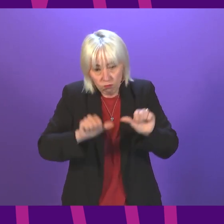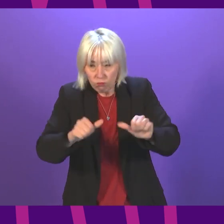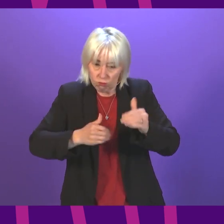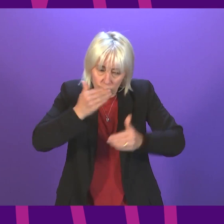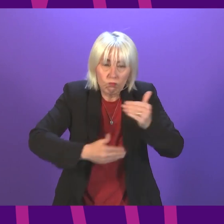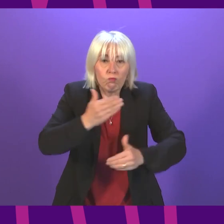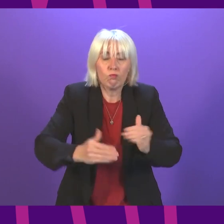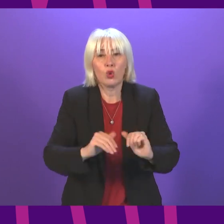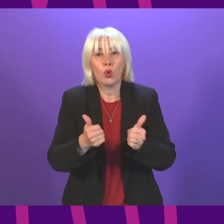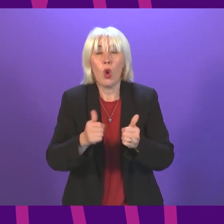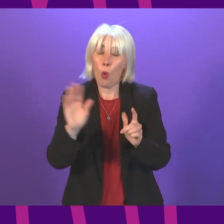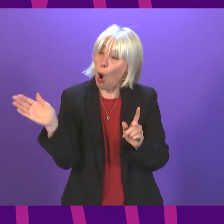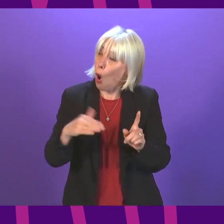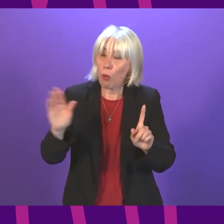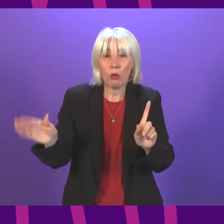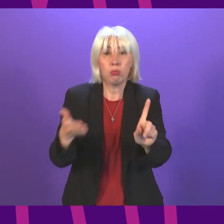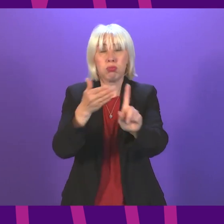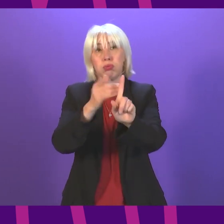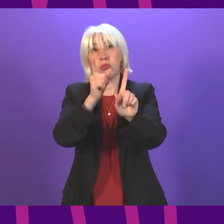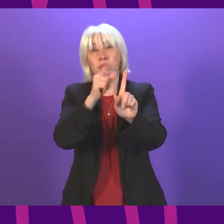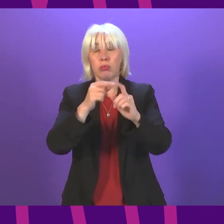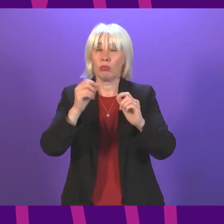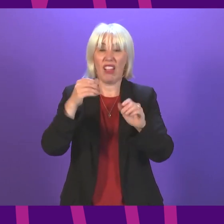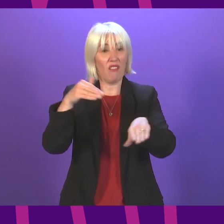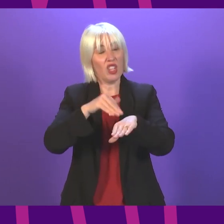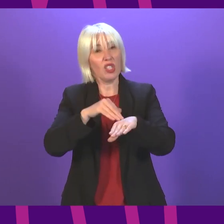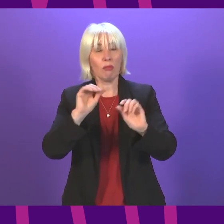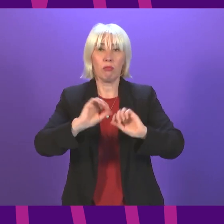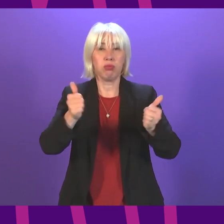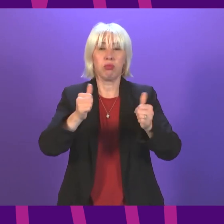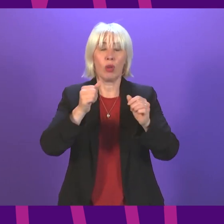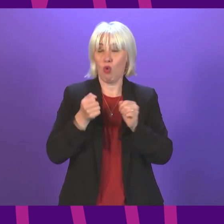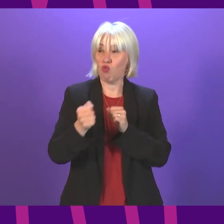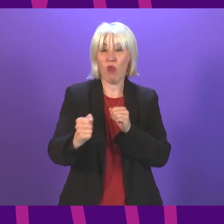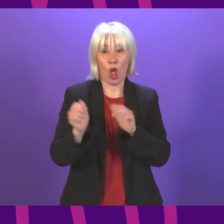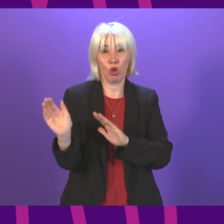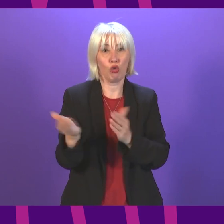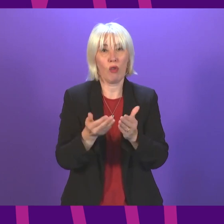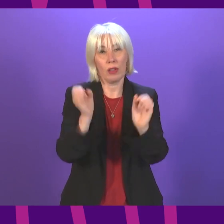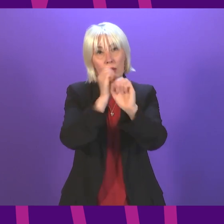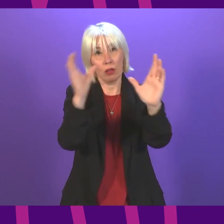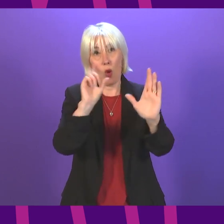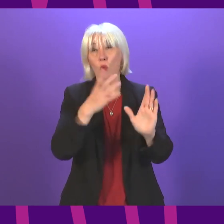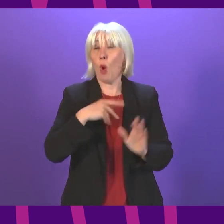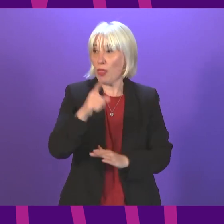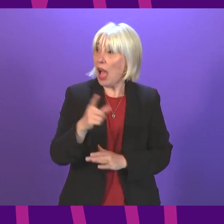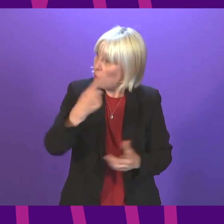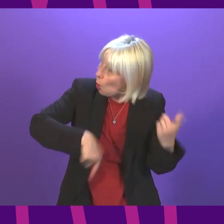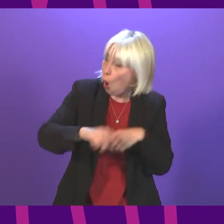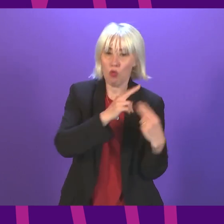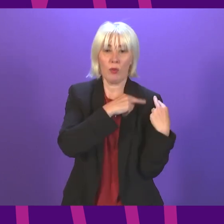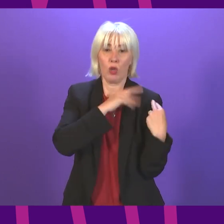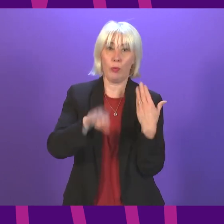We all aspire to have an efficient and sustainable rail service, and we all have a responsibility to help the delivery of that.